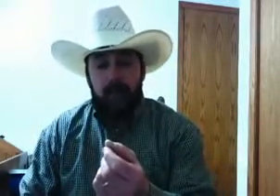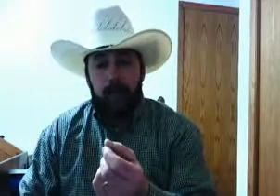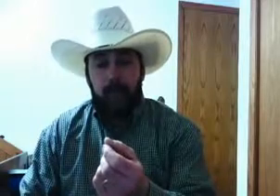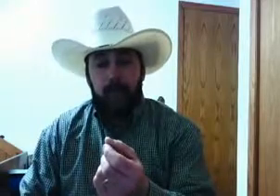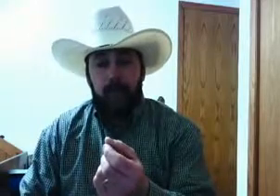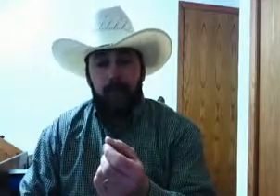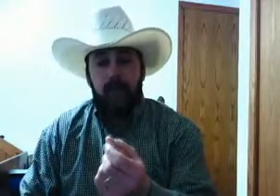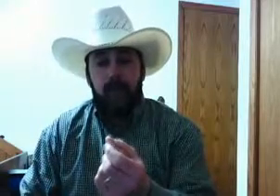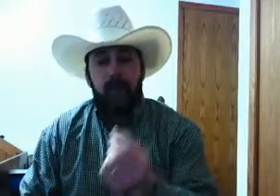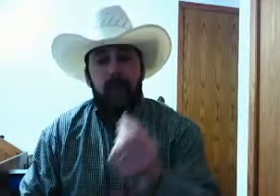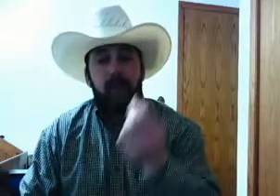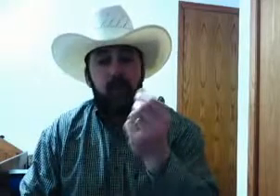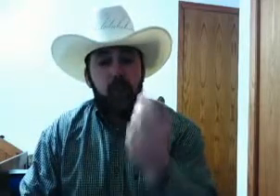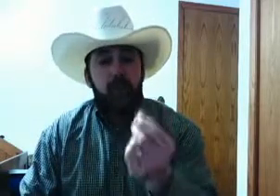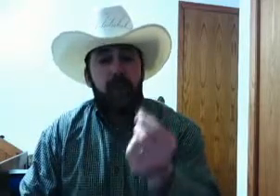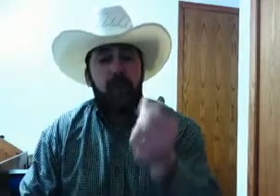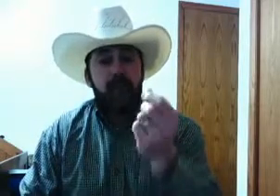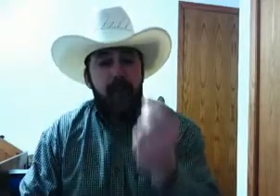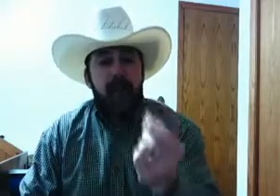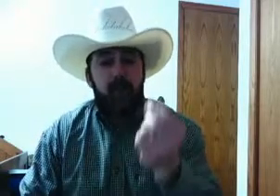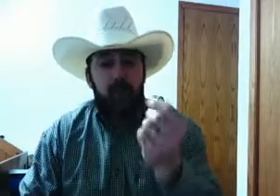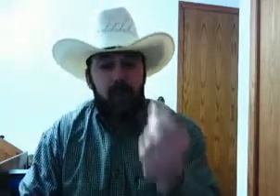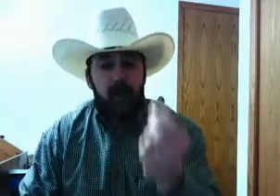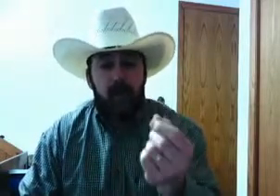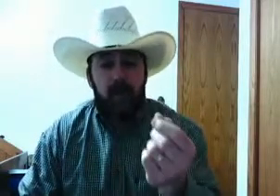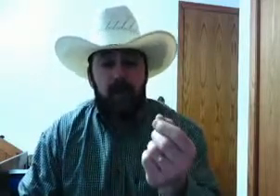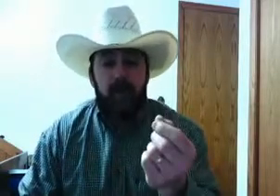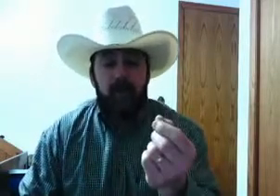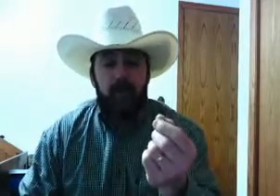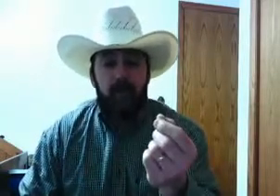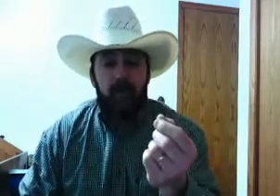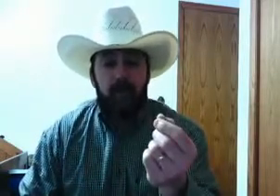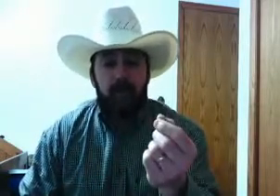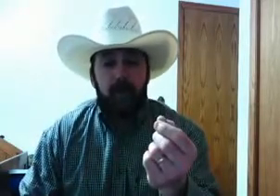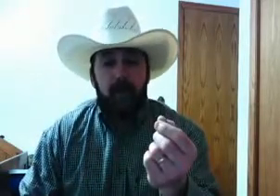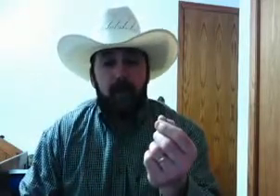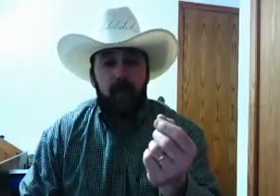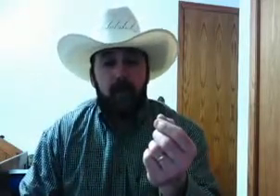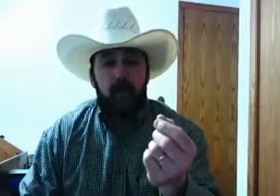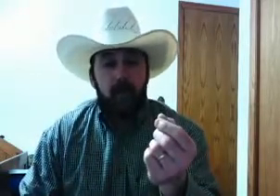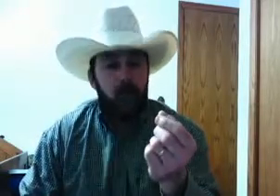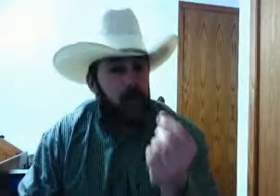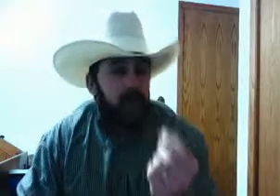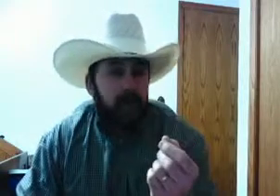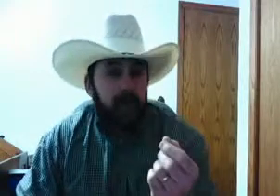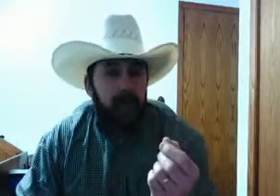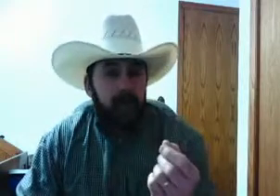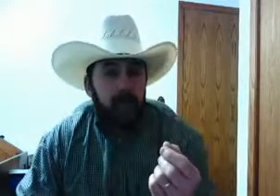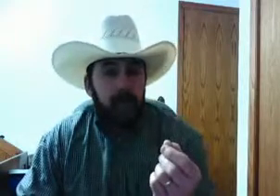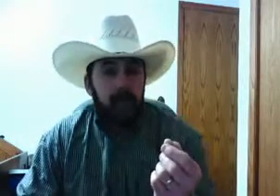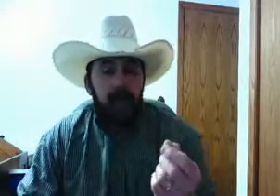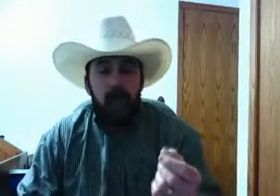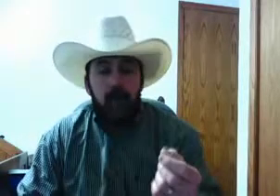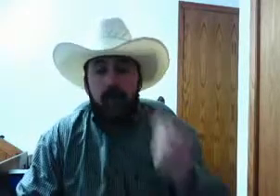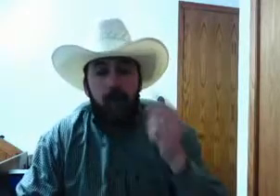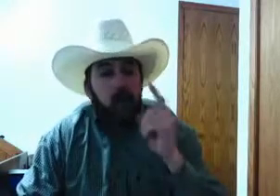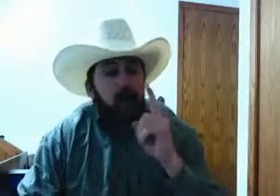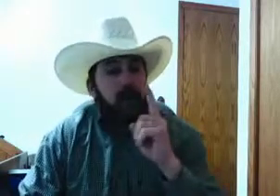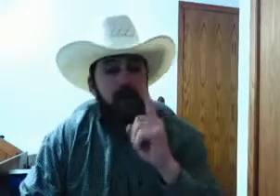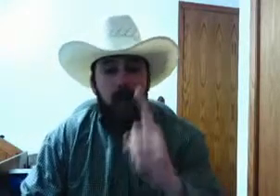this is how stupid and backwards America is. You ready? You park in your driveway